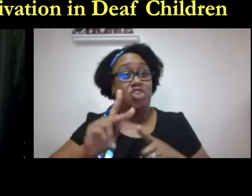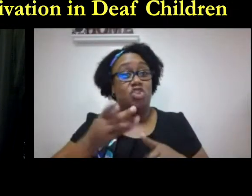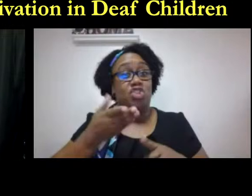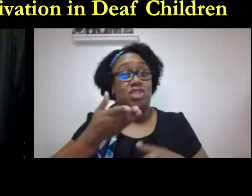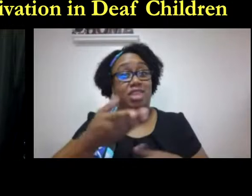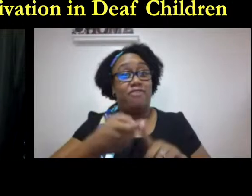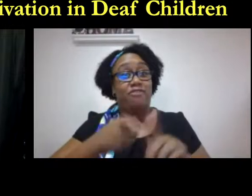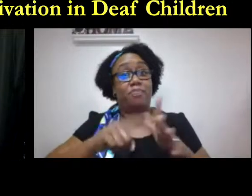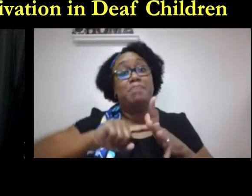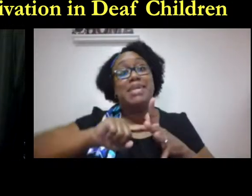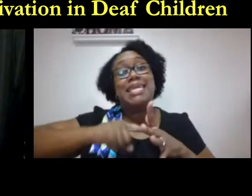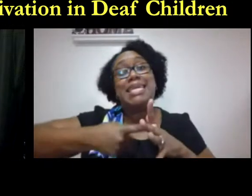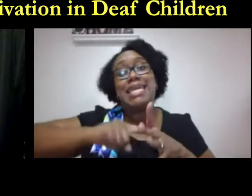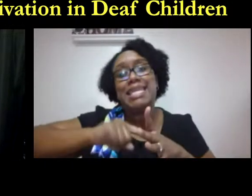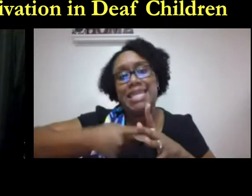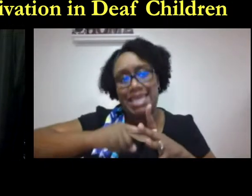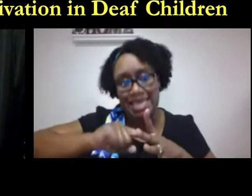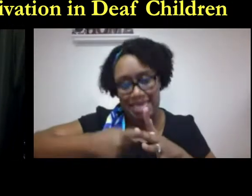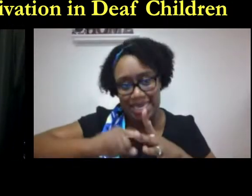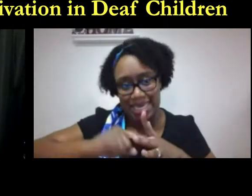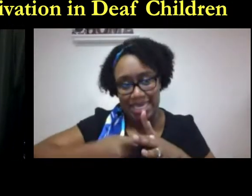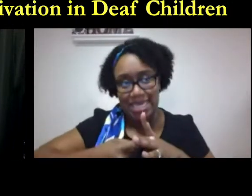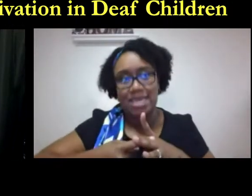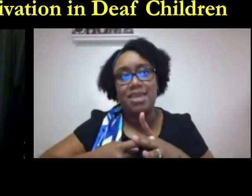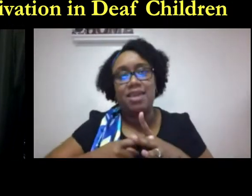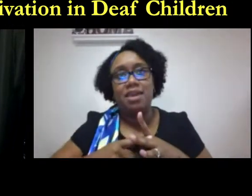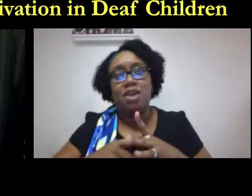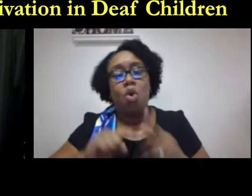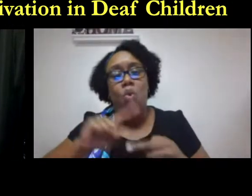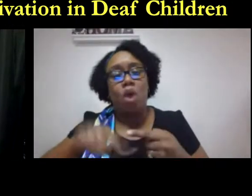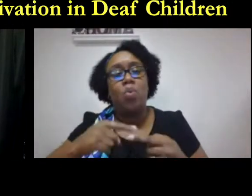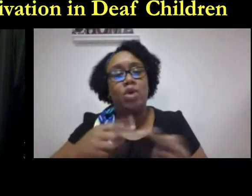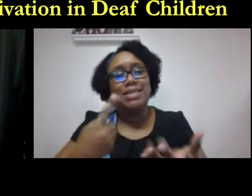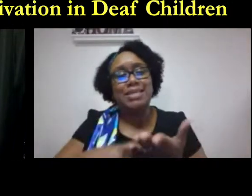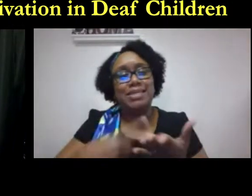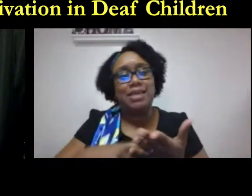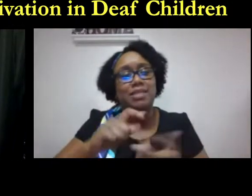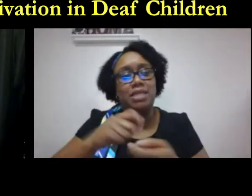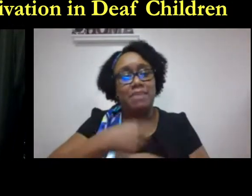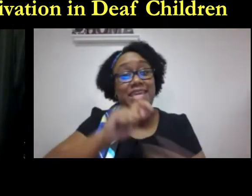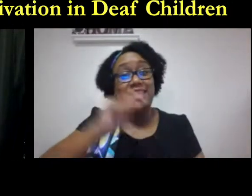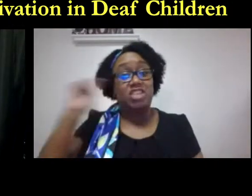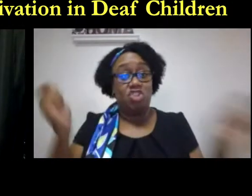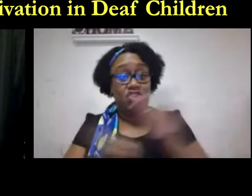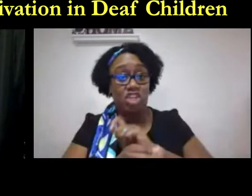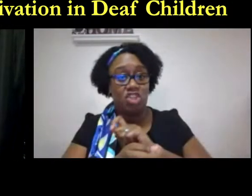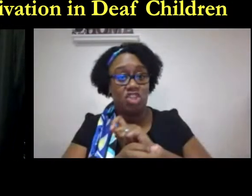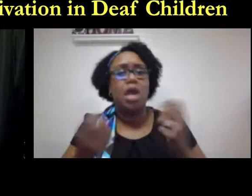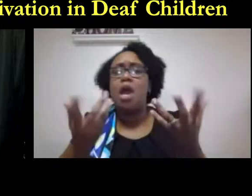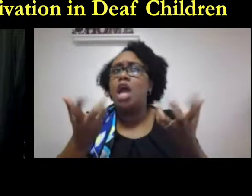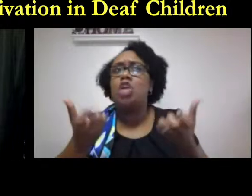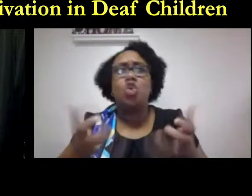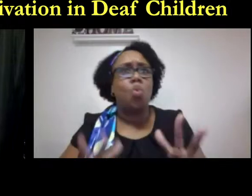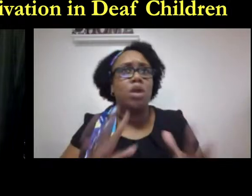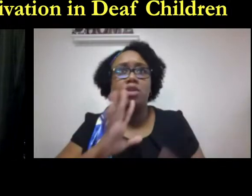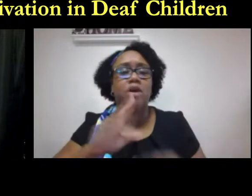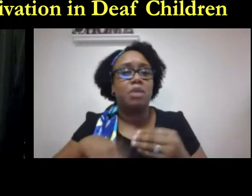inclusion of deaf professionals having deaf professionals there from the start